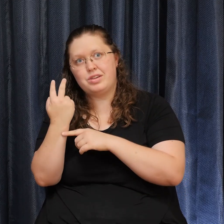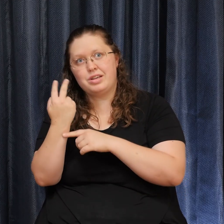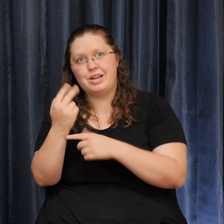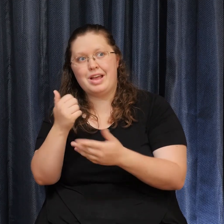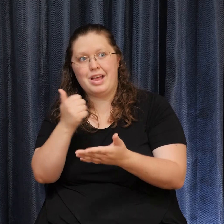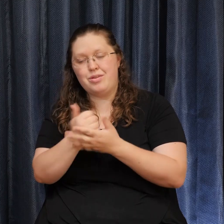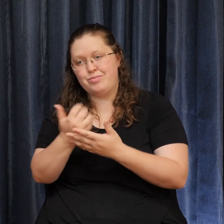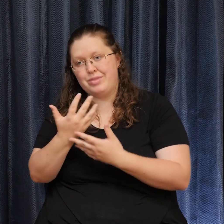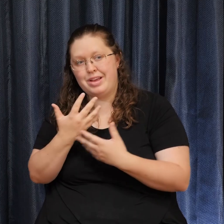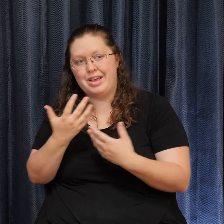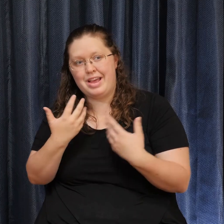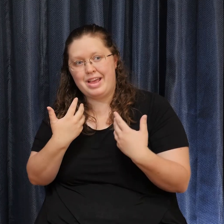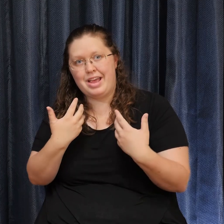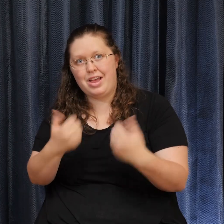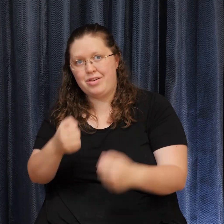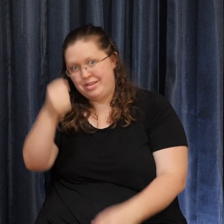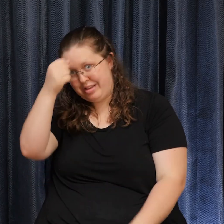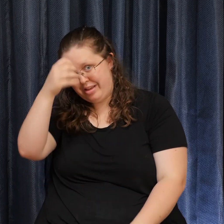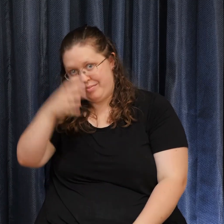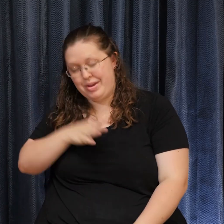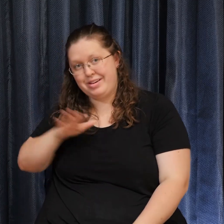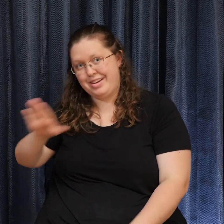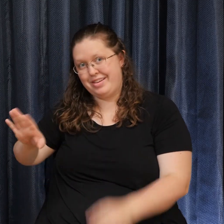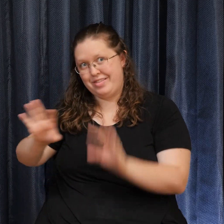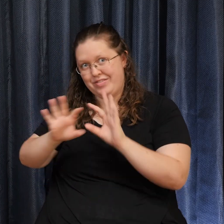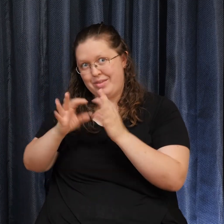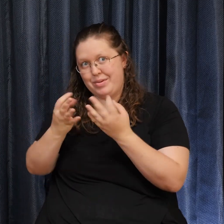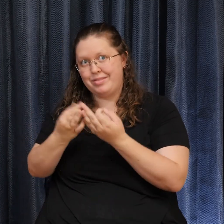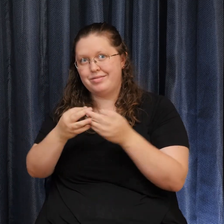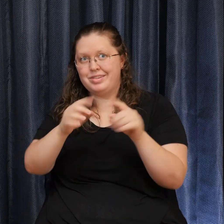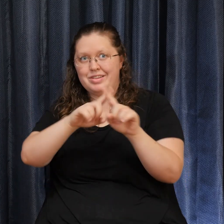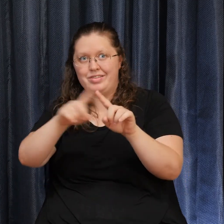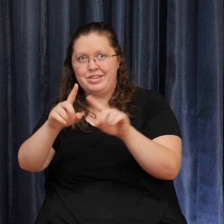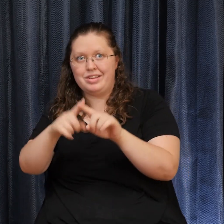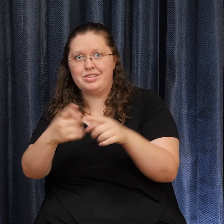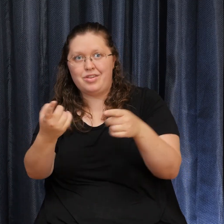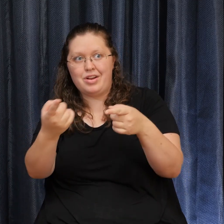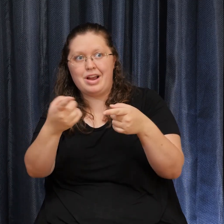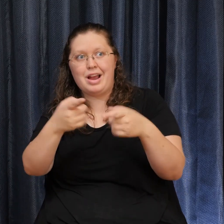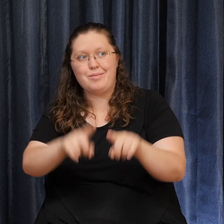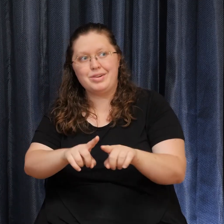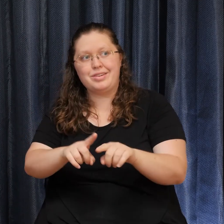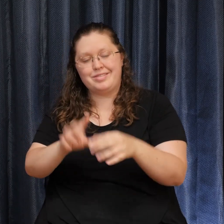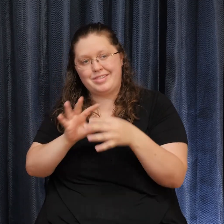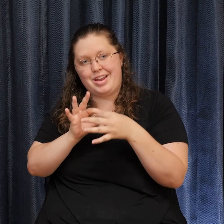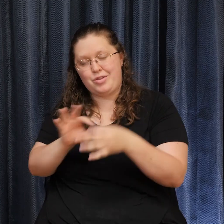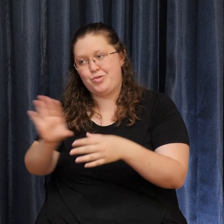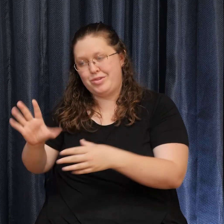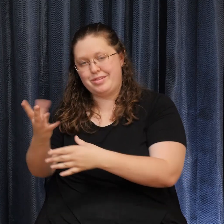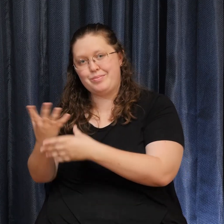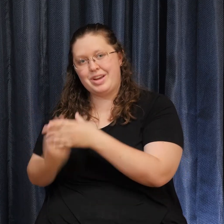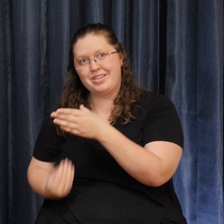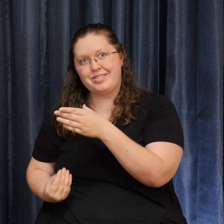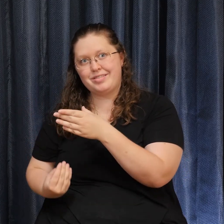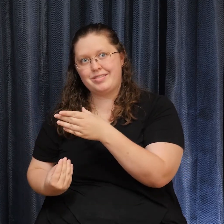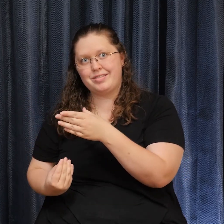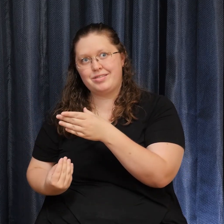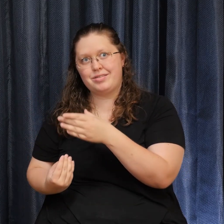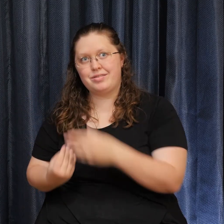but to all of the things that are going on around his passing, to bring light to this situation and to lift it